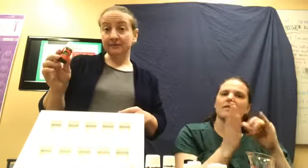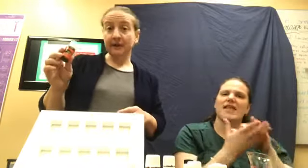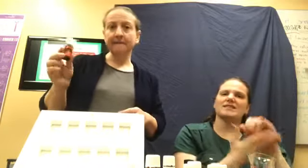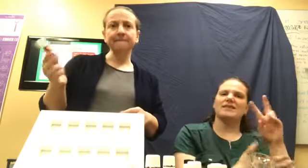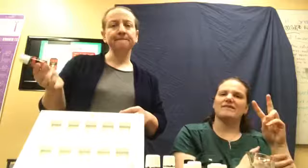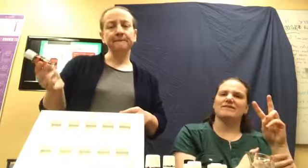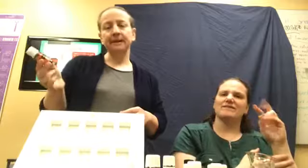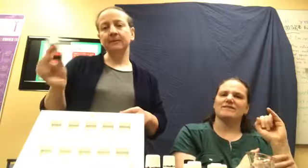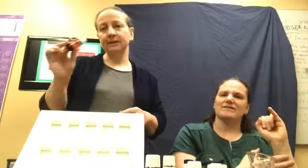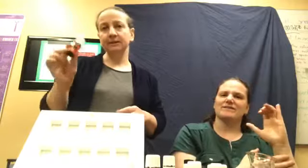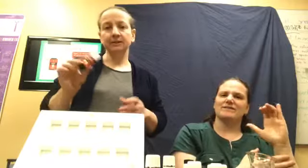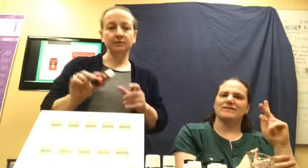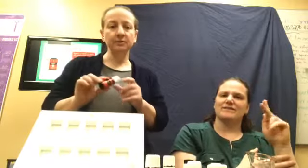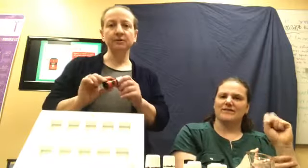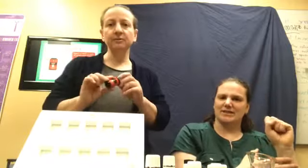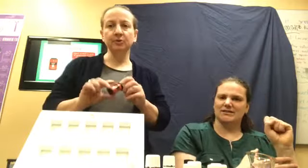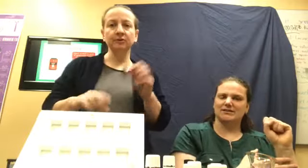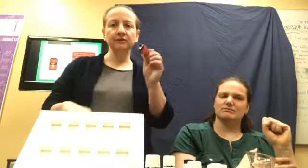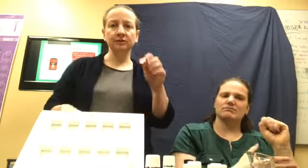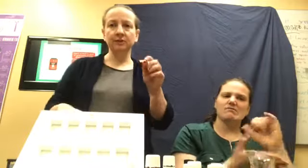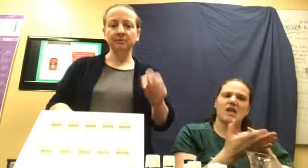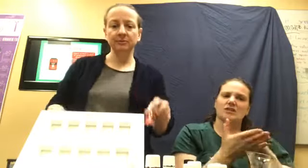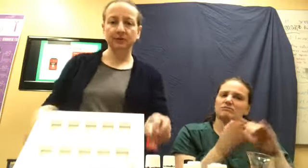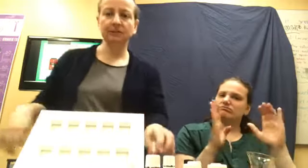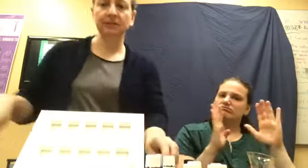you want. Anyway, just super supportive to your respiratory system.